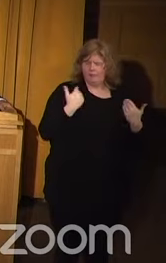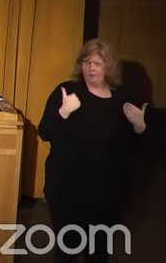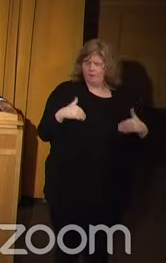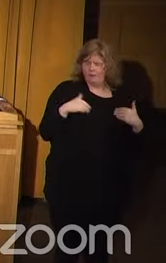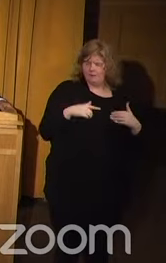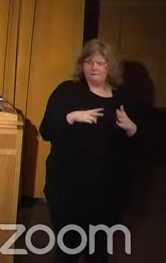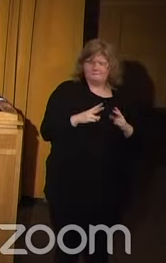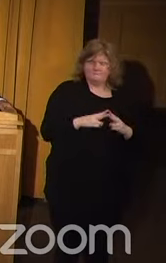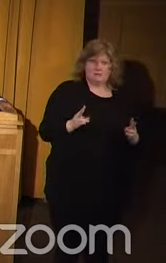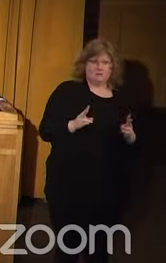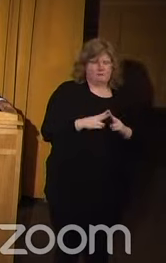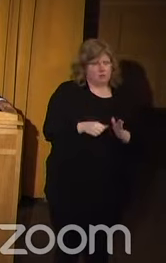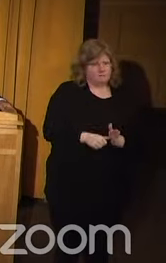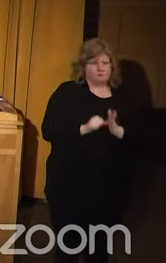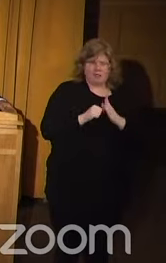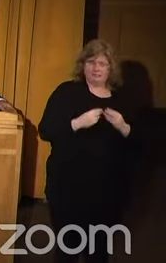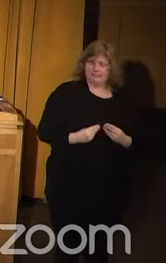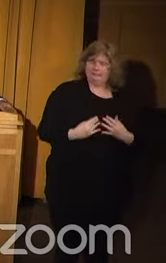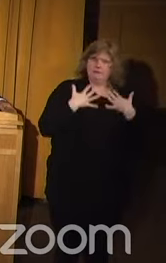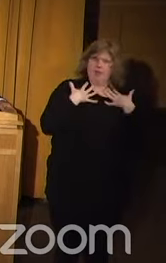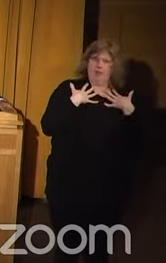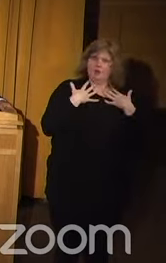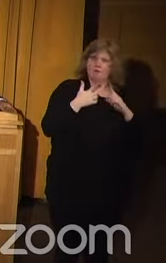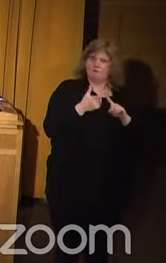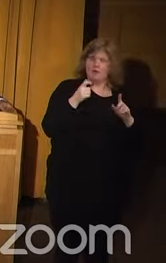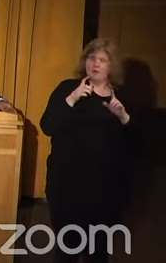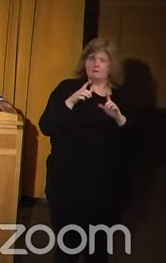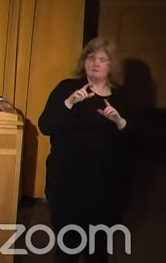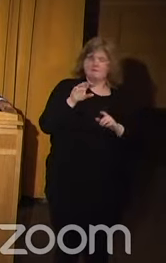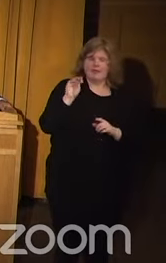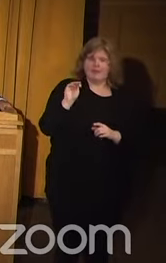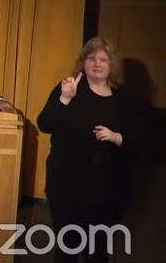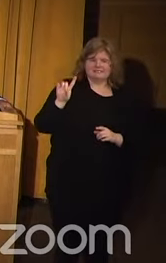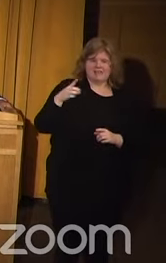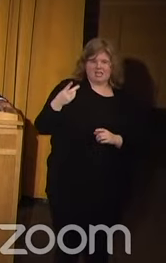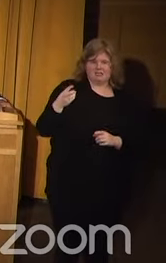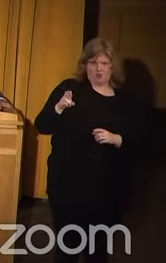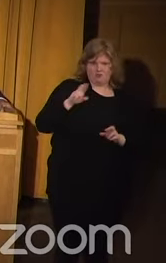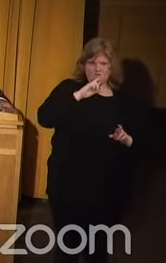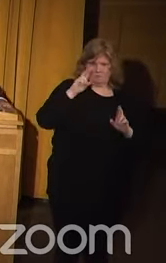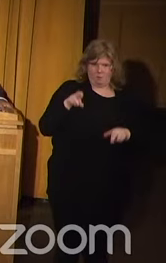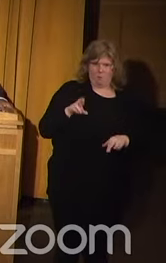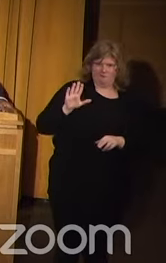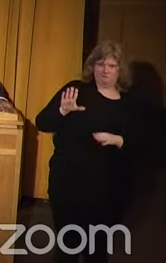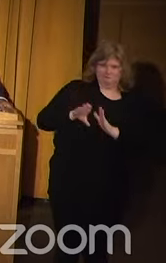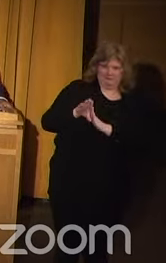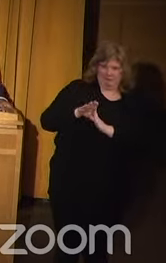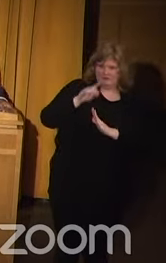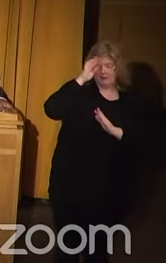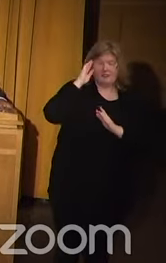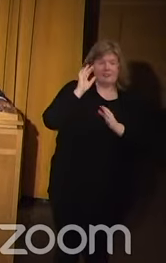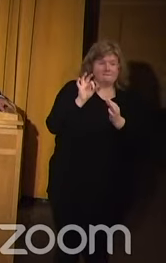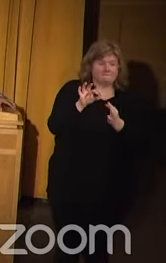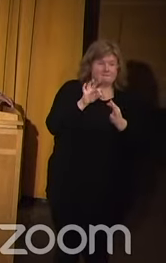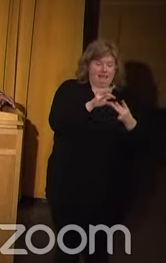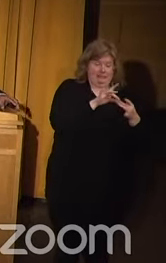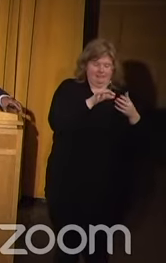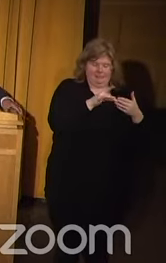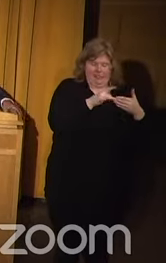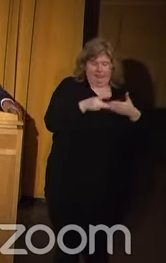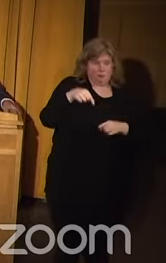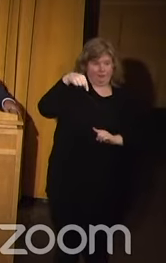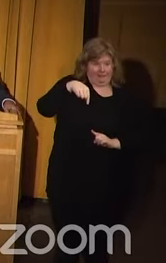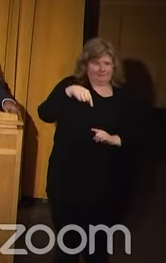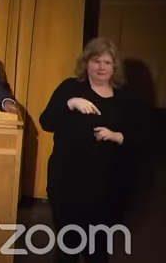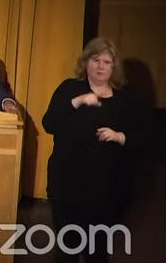impressed and inspired by the report that the Minnesota Department of Human Rights developed and the feedback that led into this because it so